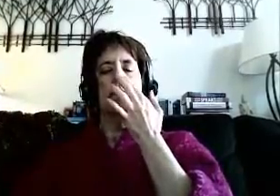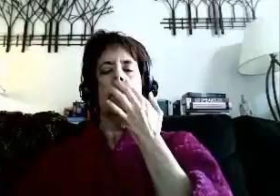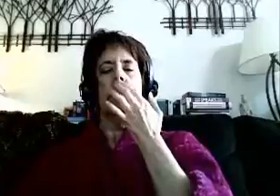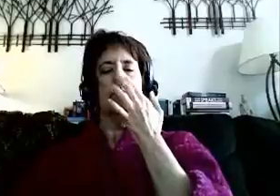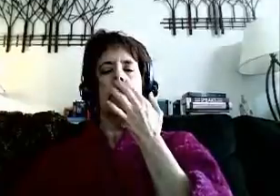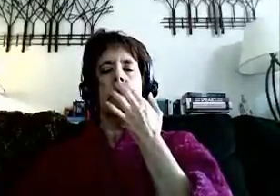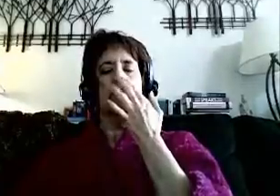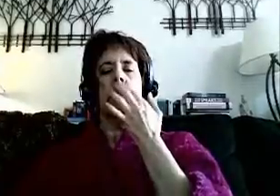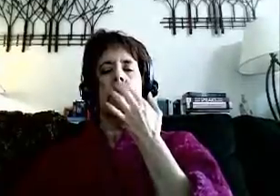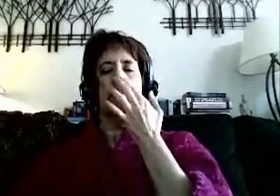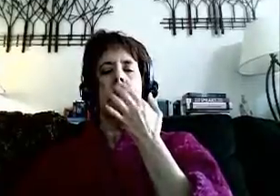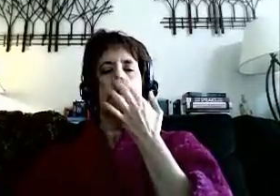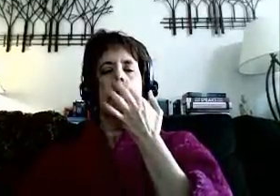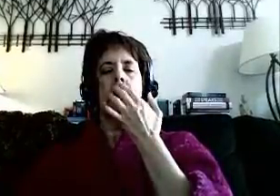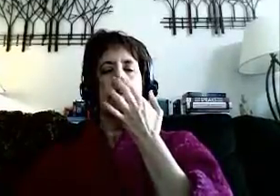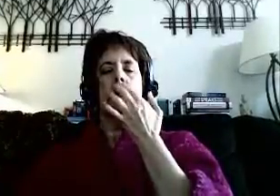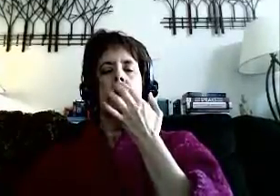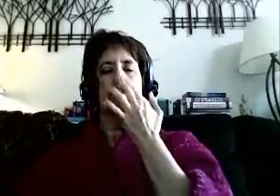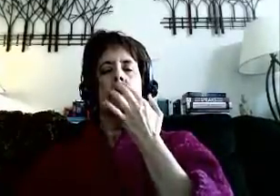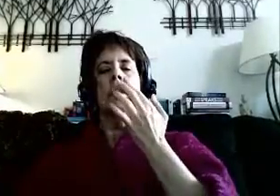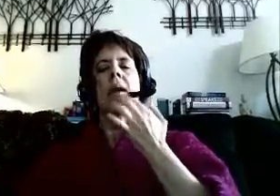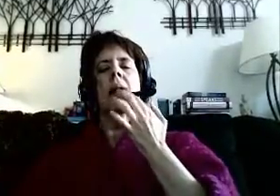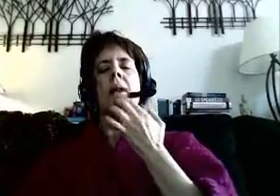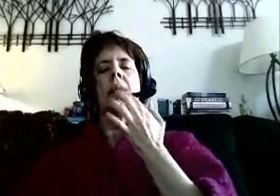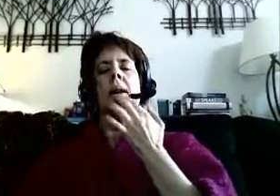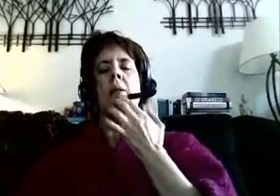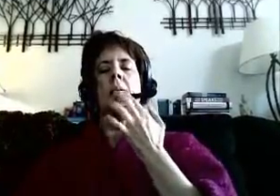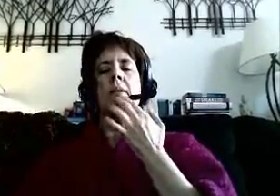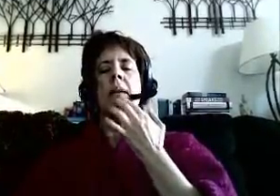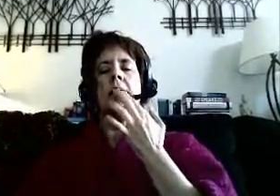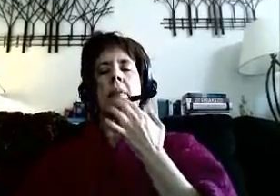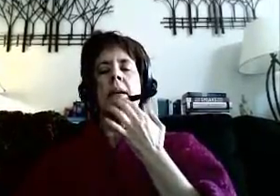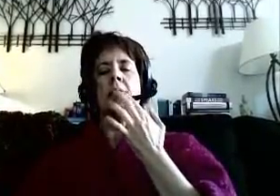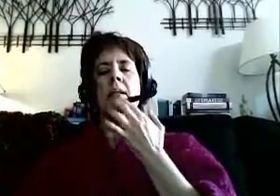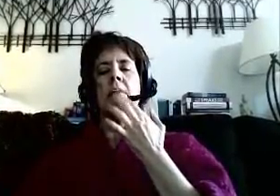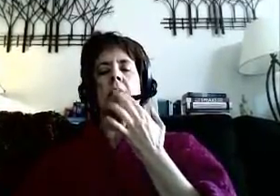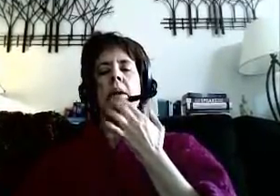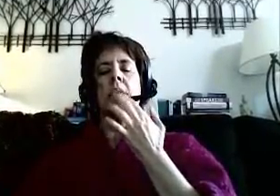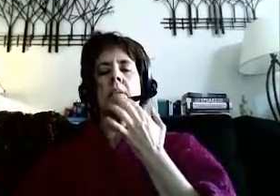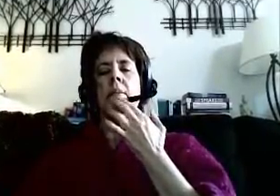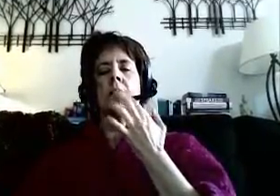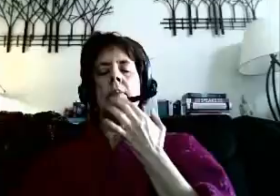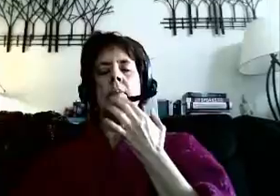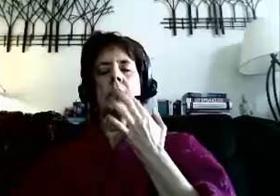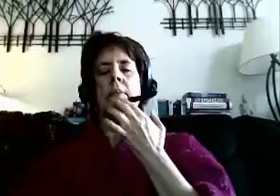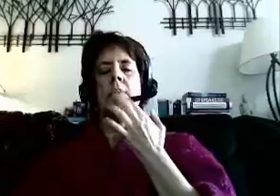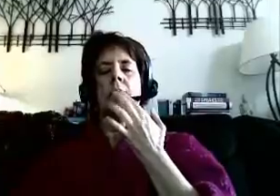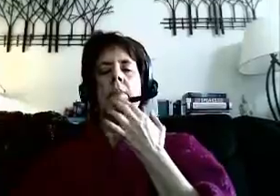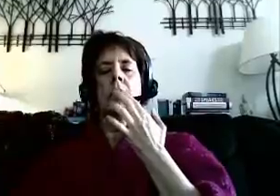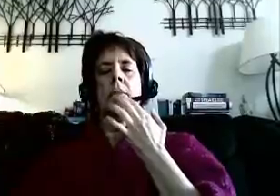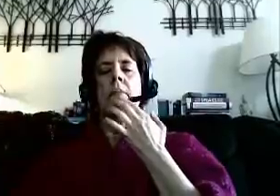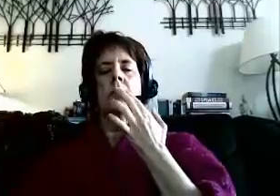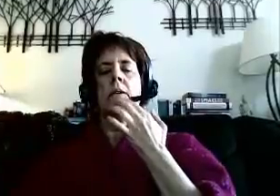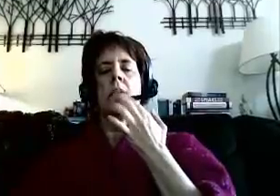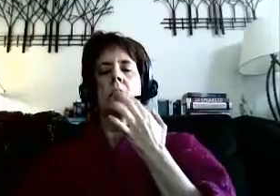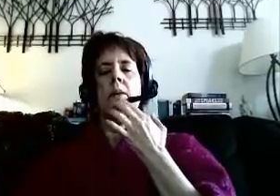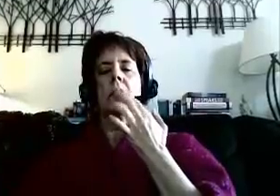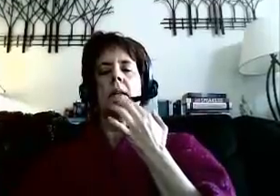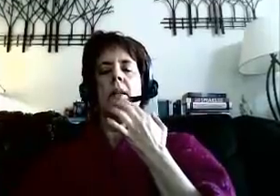mind, and spirit to heal quickly and